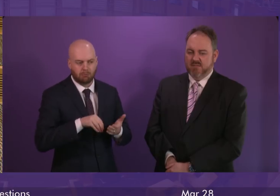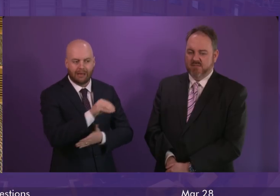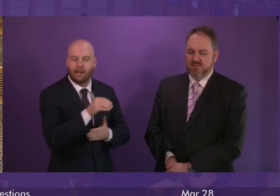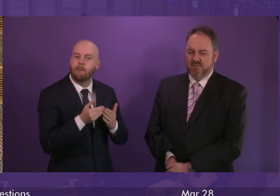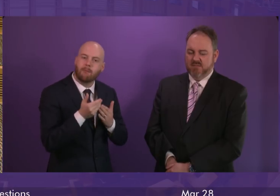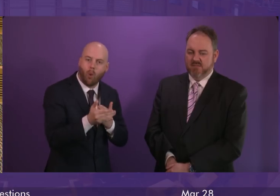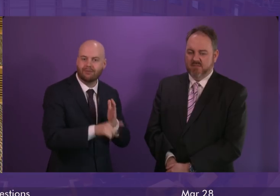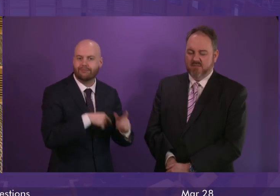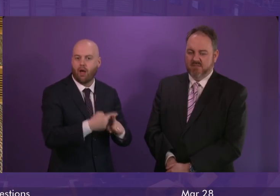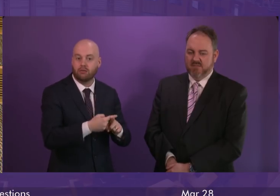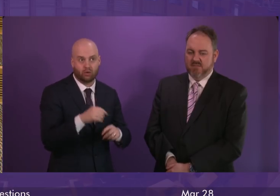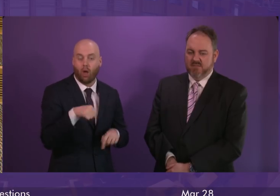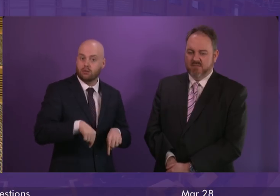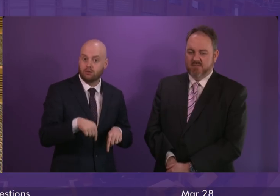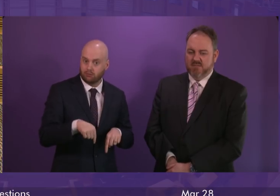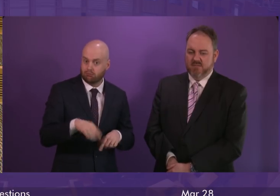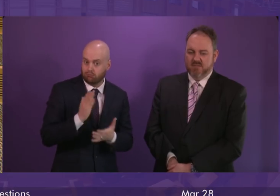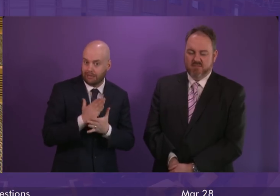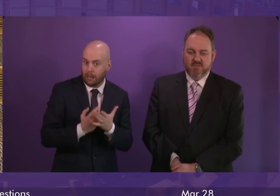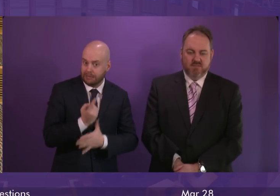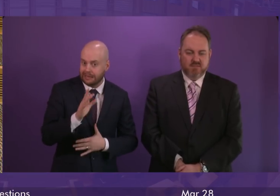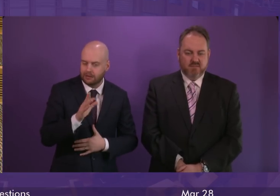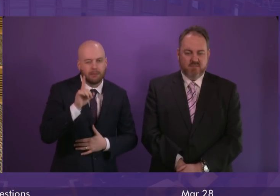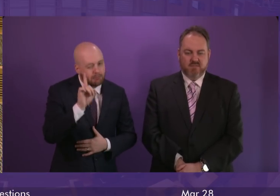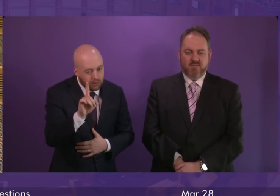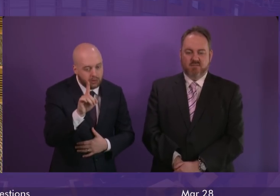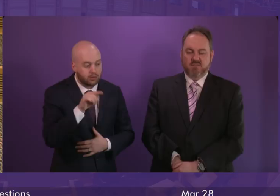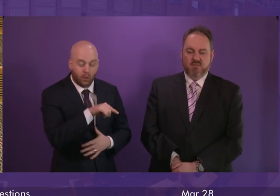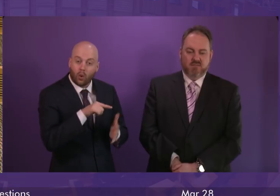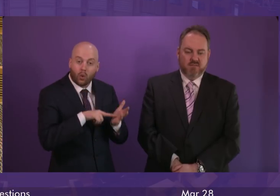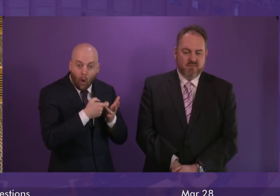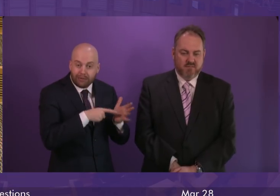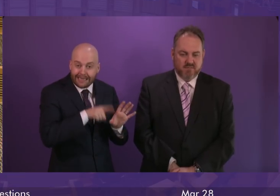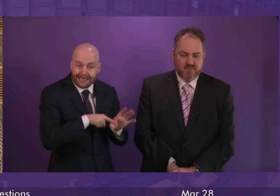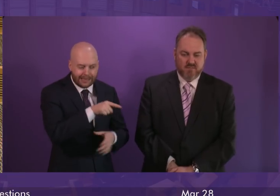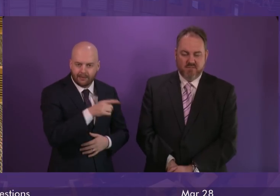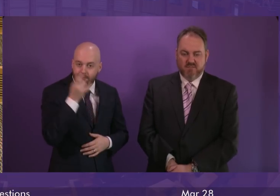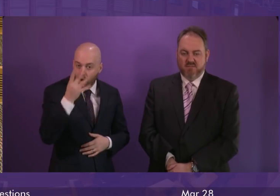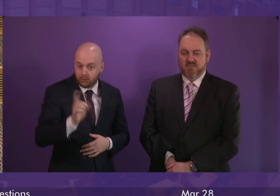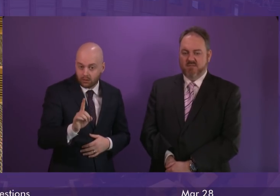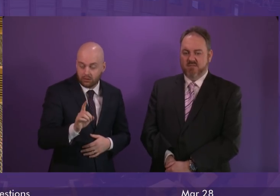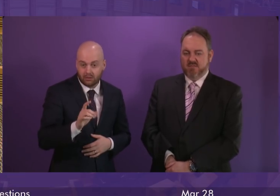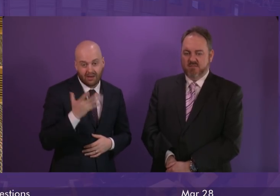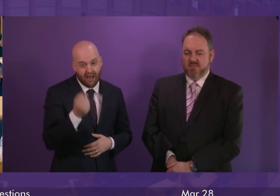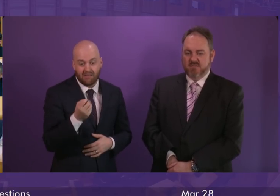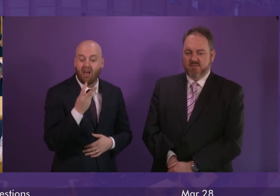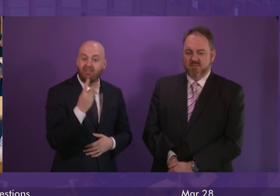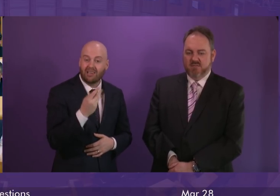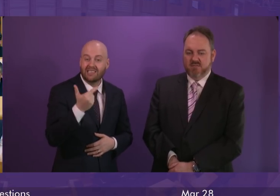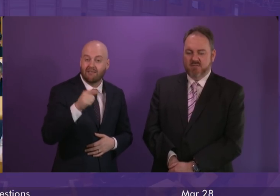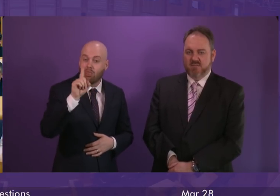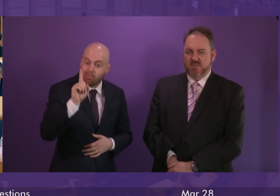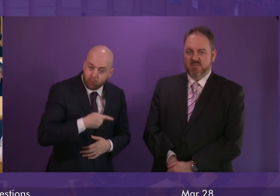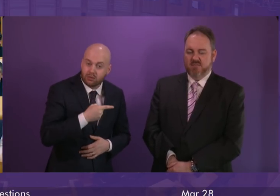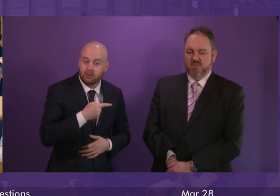talking about are the estimated 37,000 MOD personnel in England, the lower